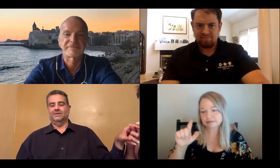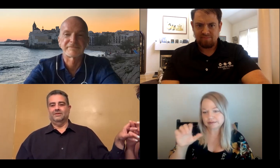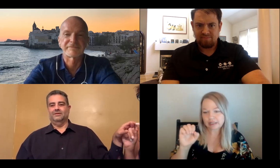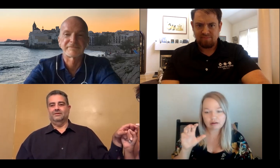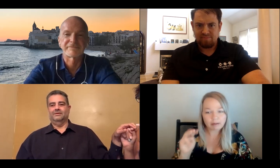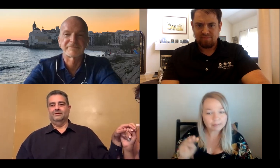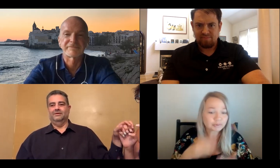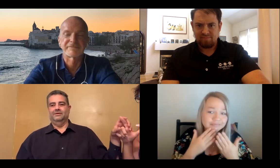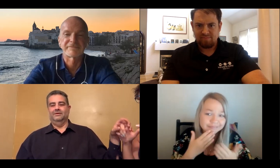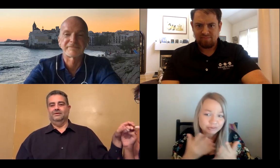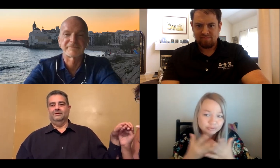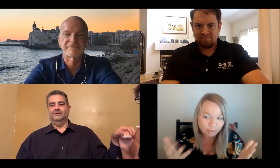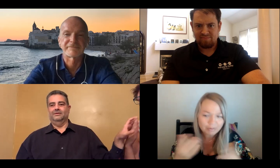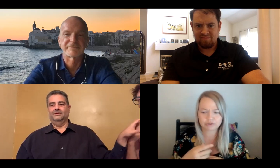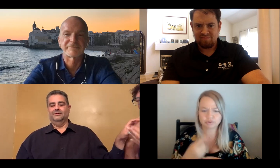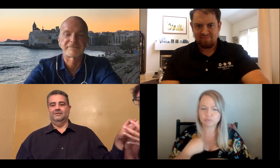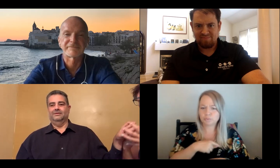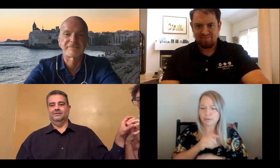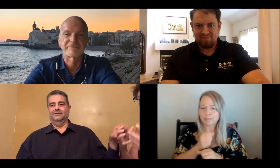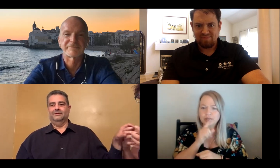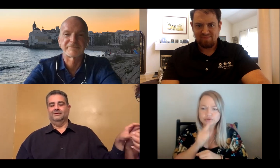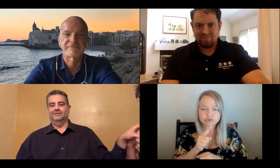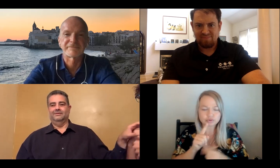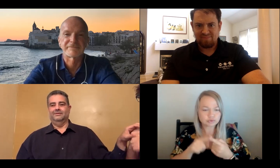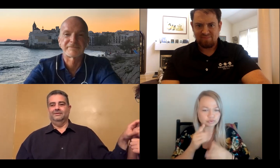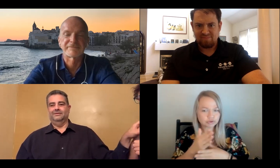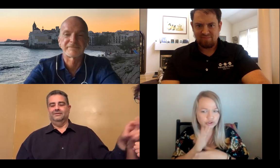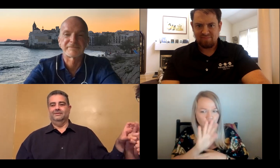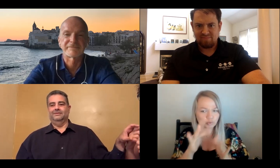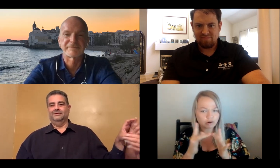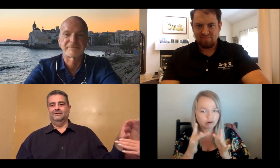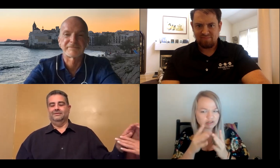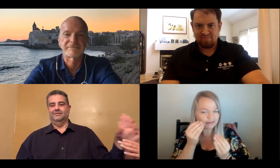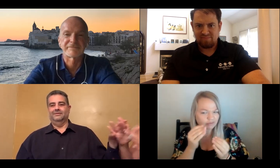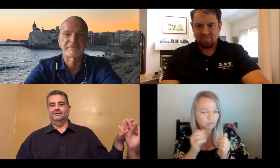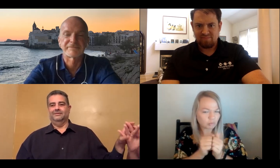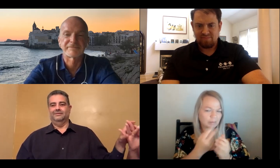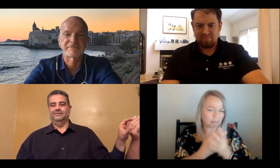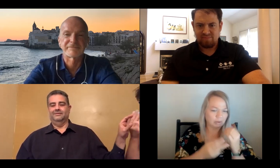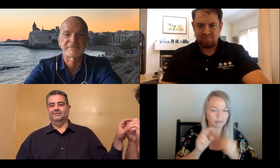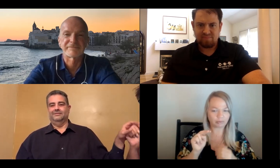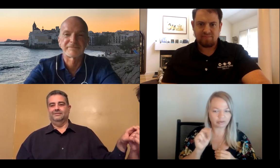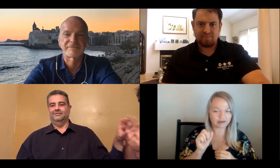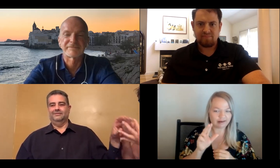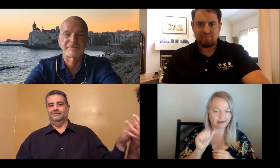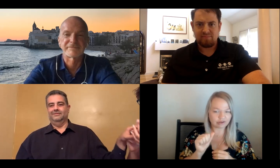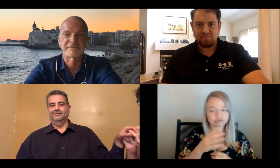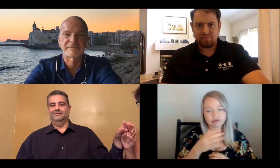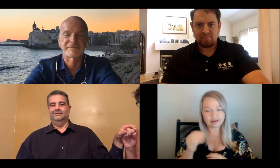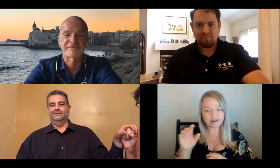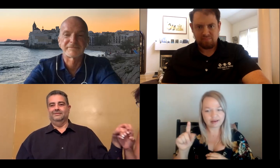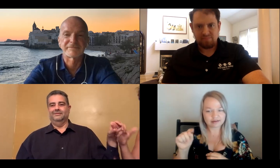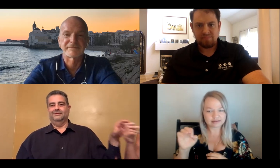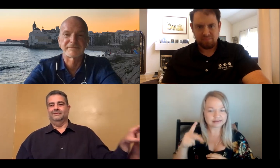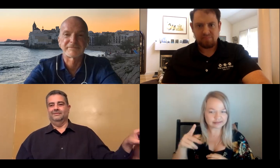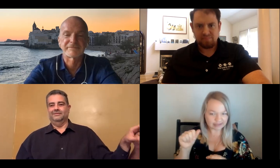to providing functional equivalence to telecommunication services. Thank you both so much. We'll make sure to share your contact information